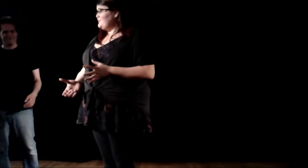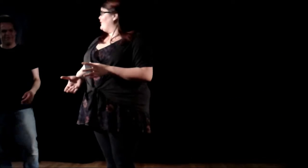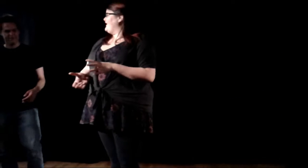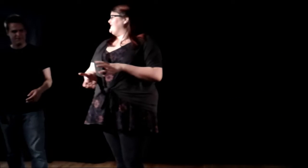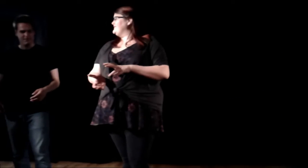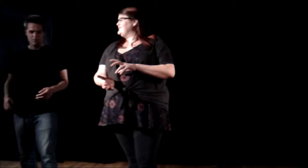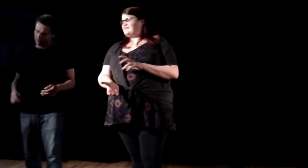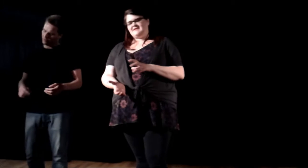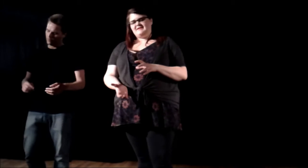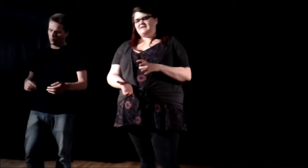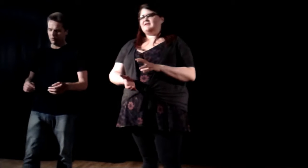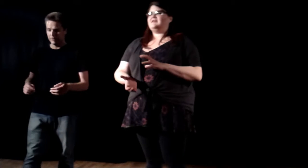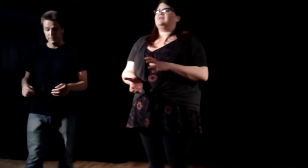Morning. Good morning.